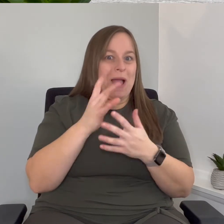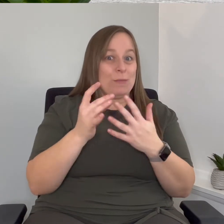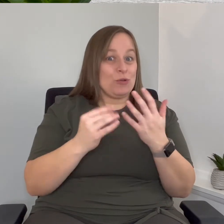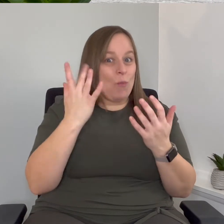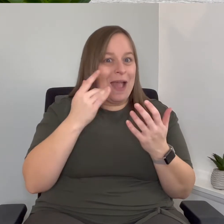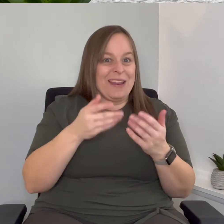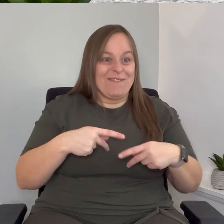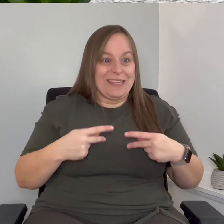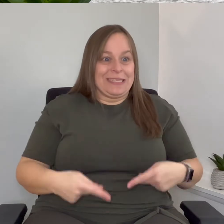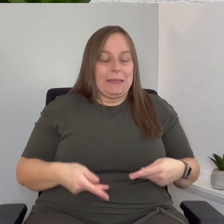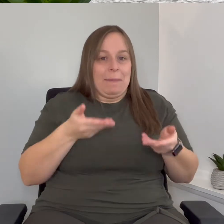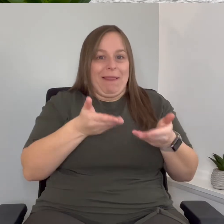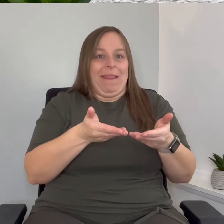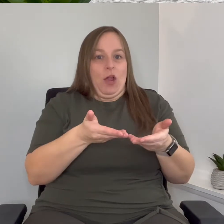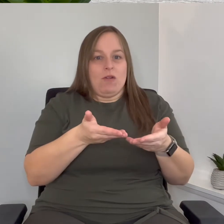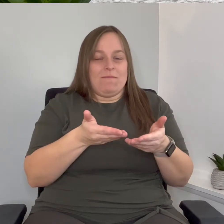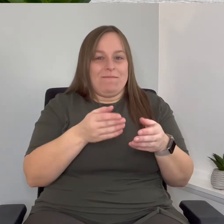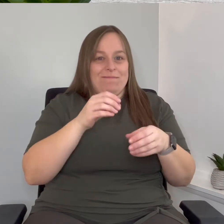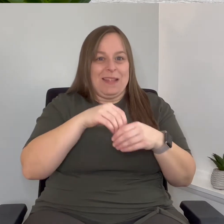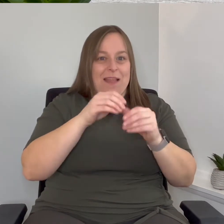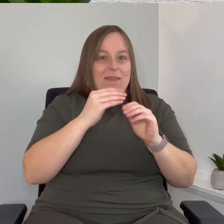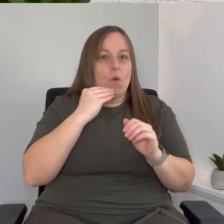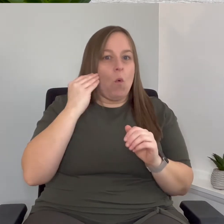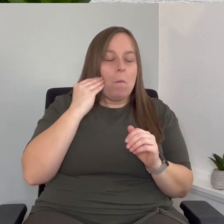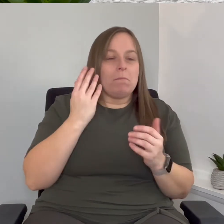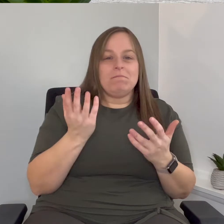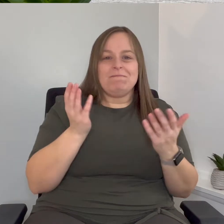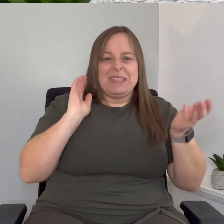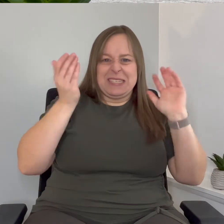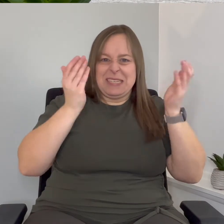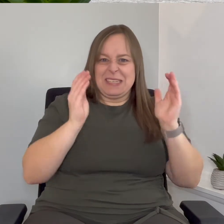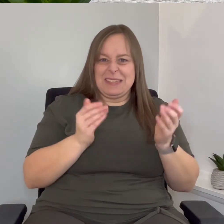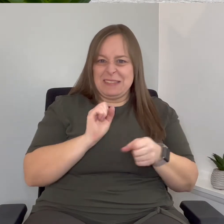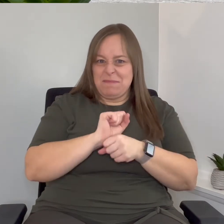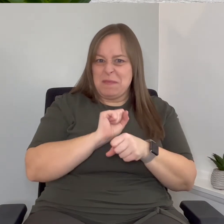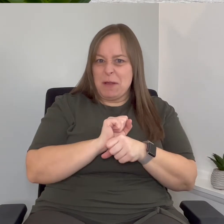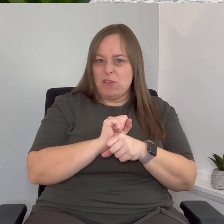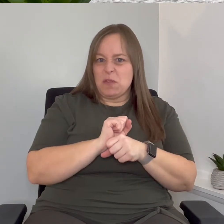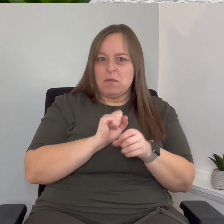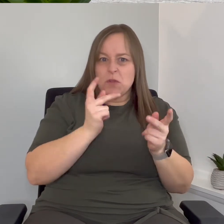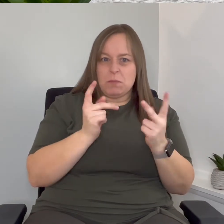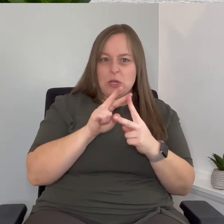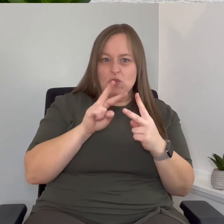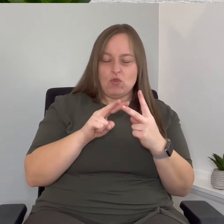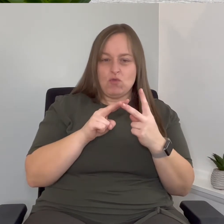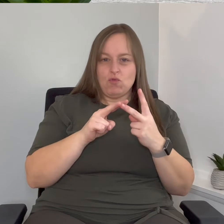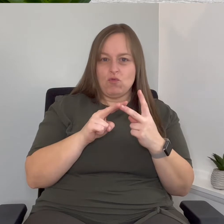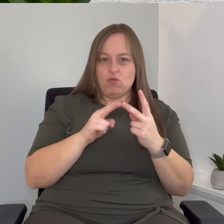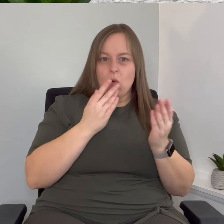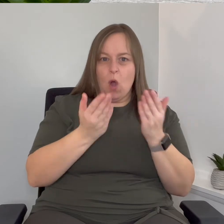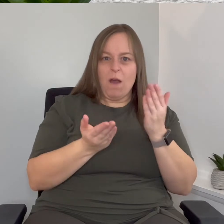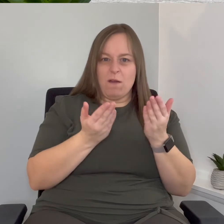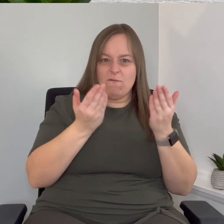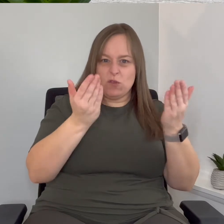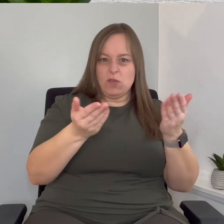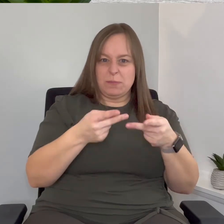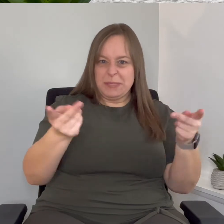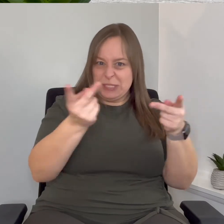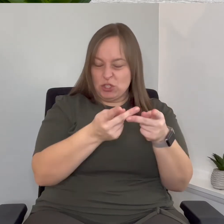be at the home this is just a chop comparison breakdown of the two positions that I've been offered